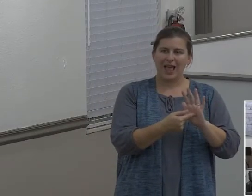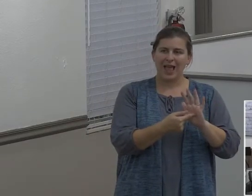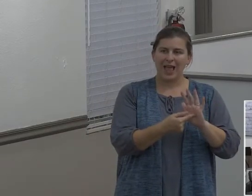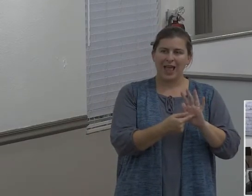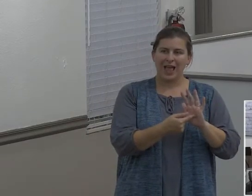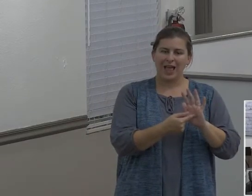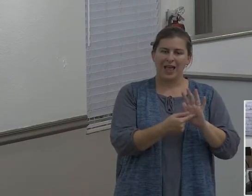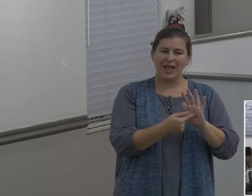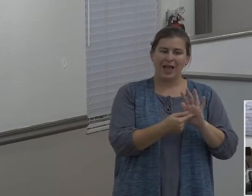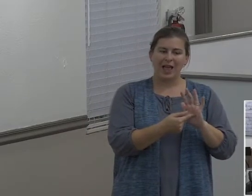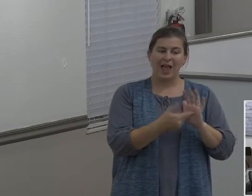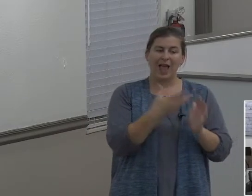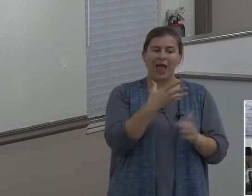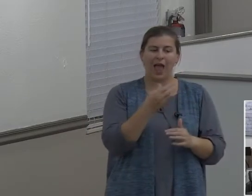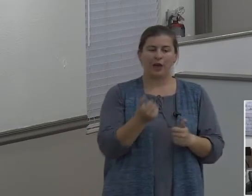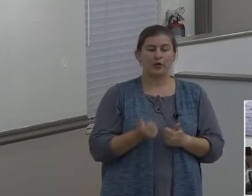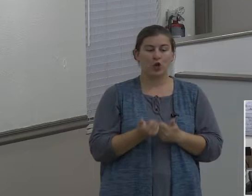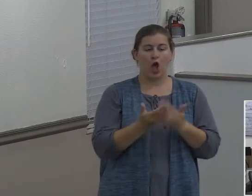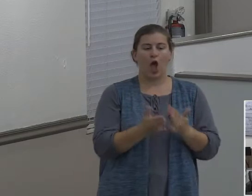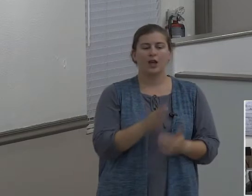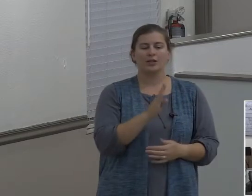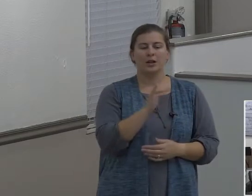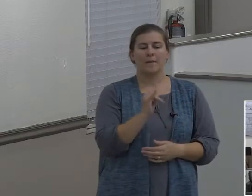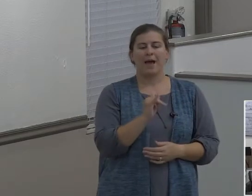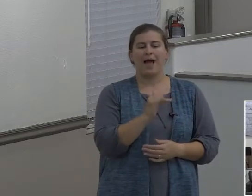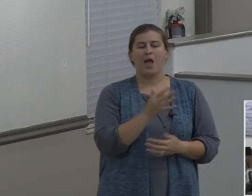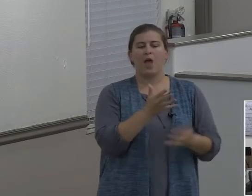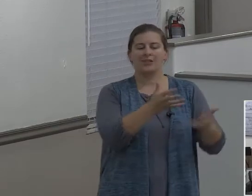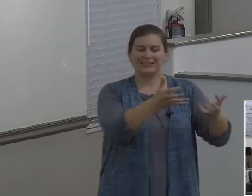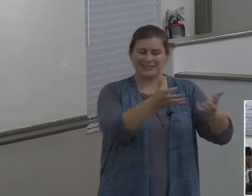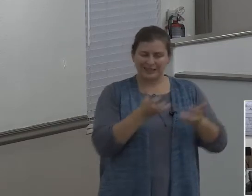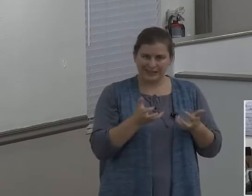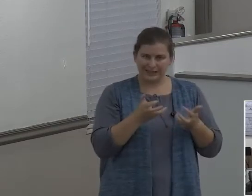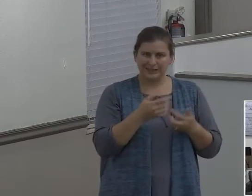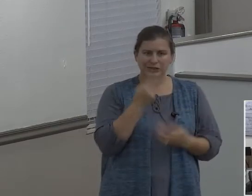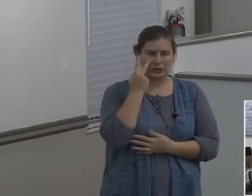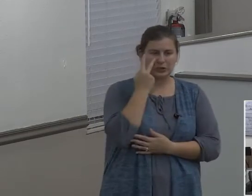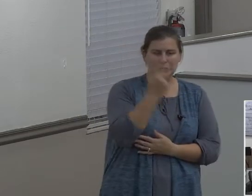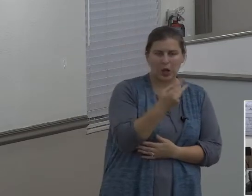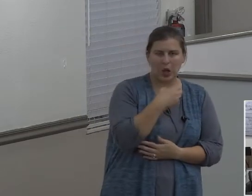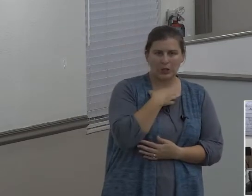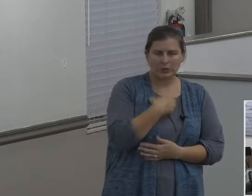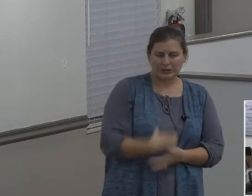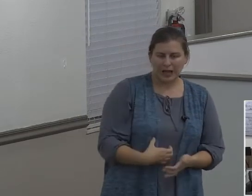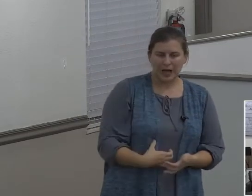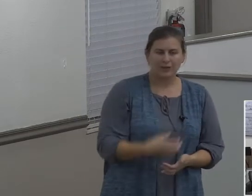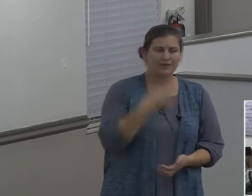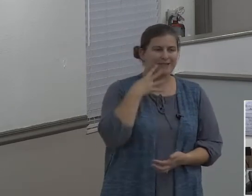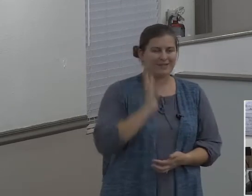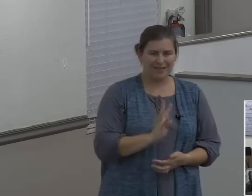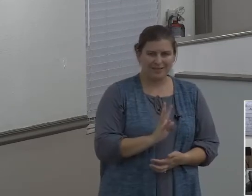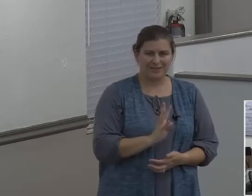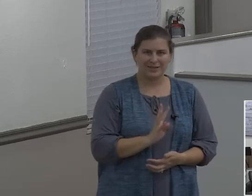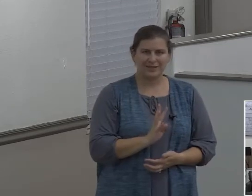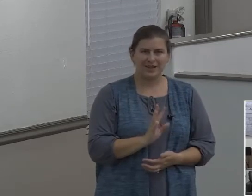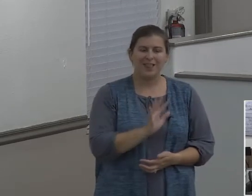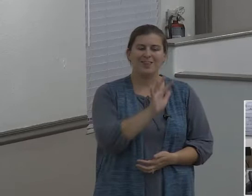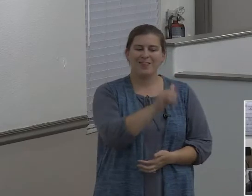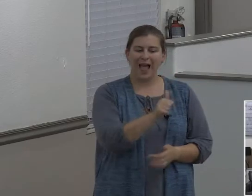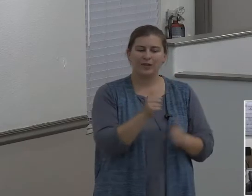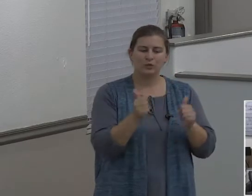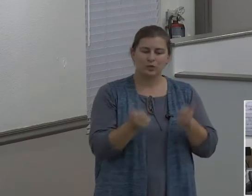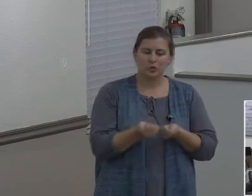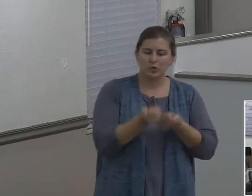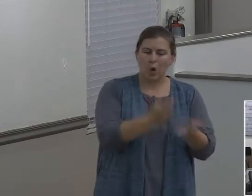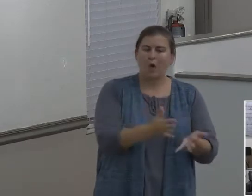what he wanted, what he desired, what he lusted after. That's what drove the decision-making